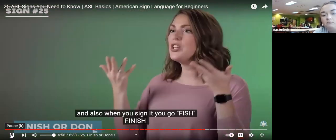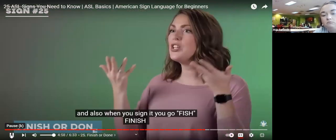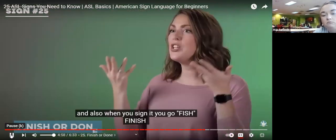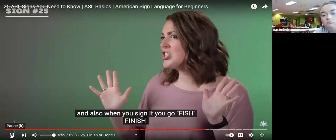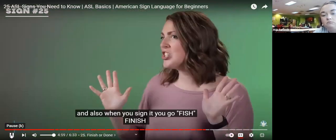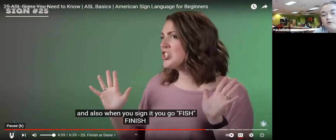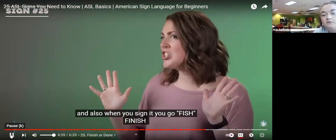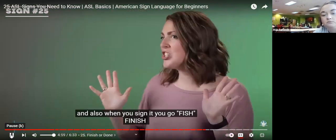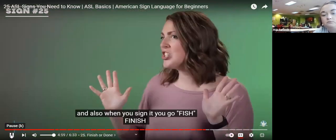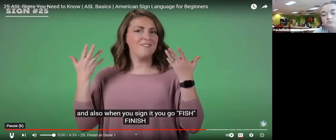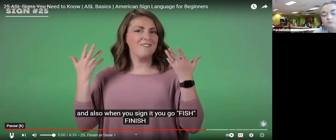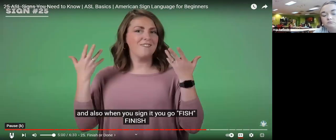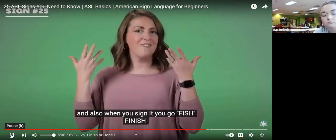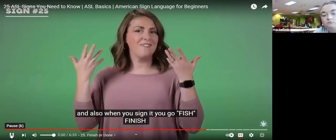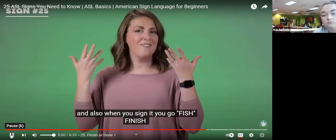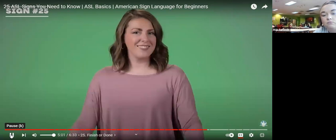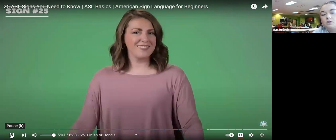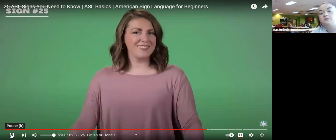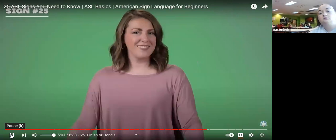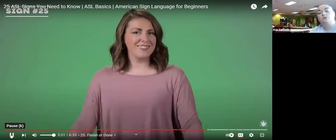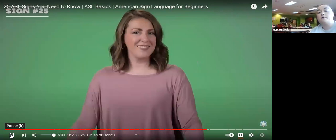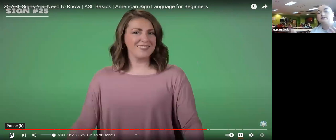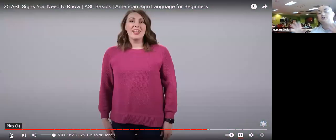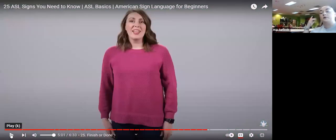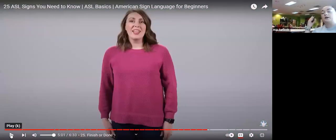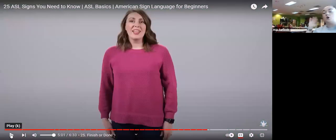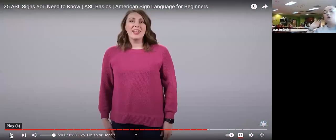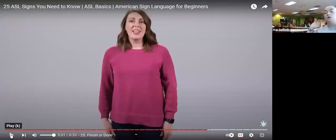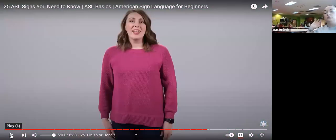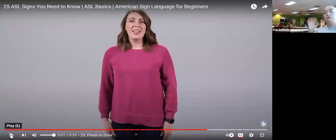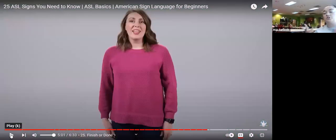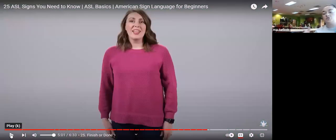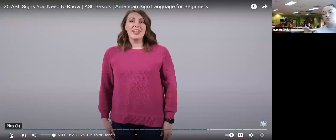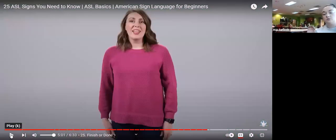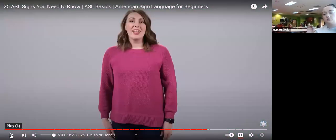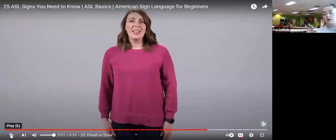finish okay so we got to go